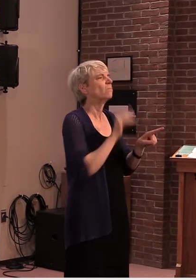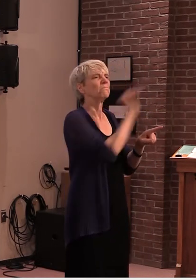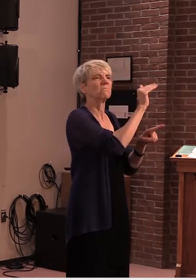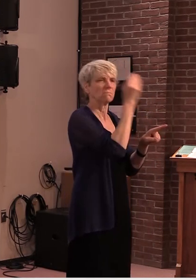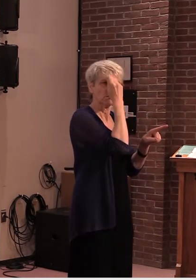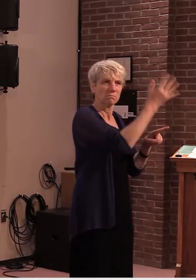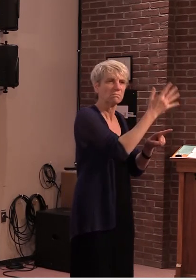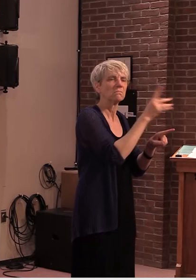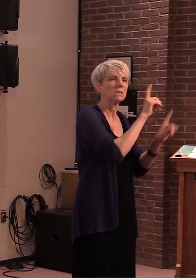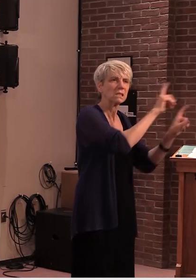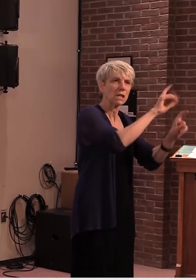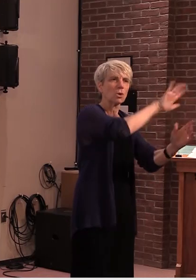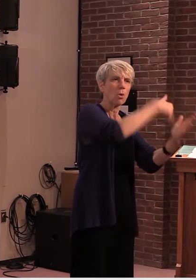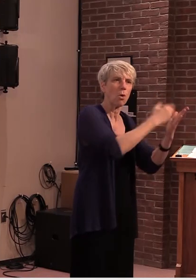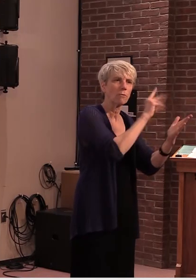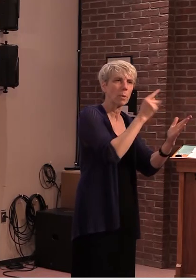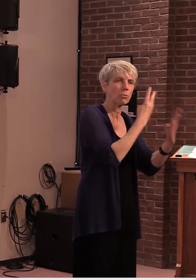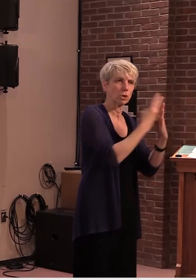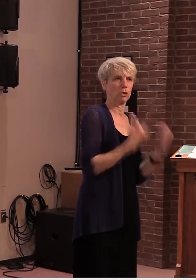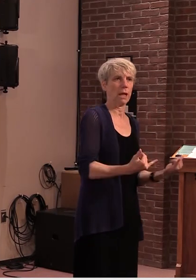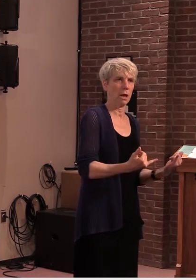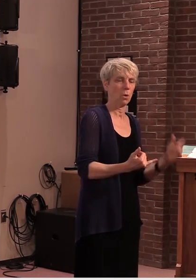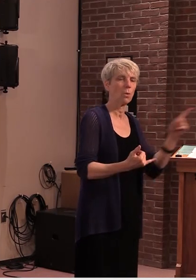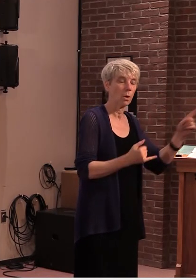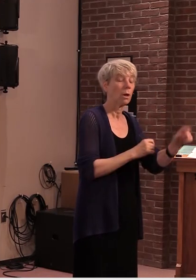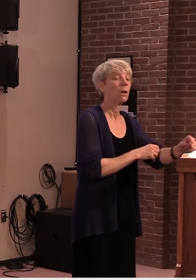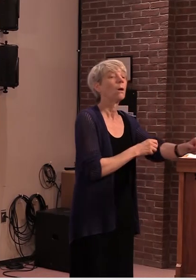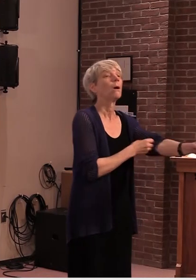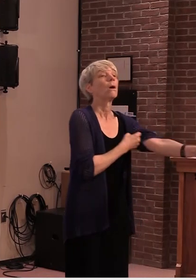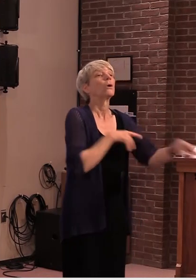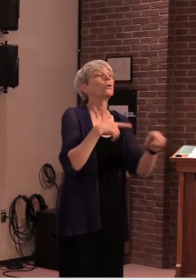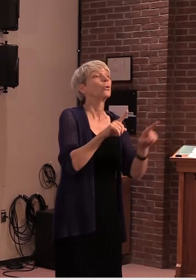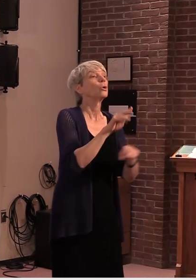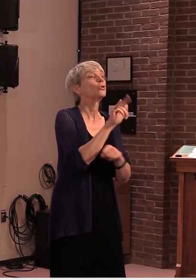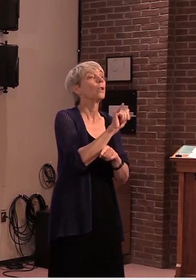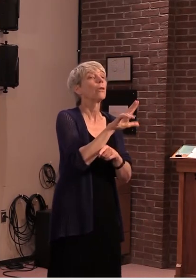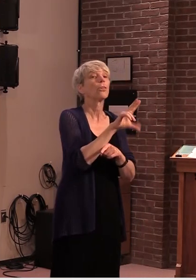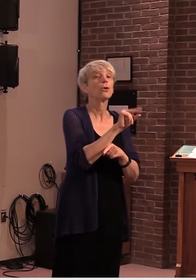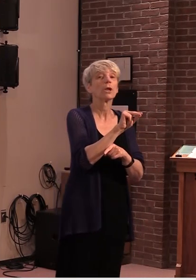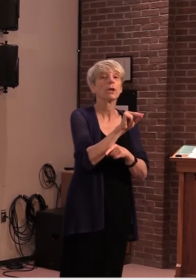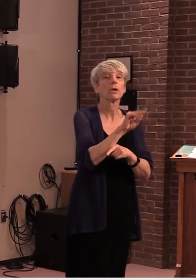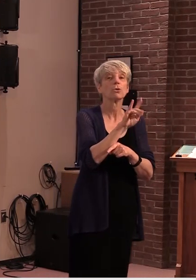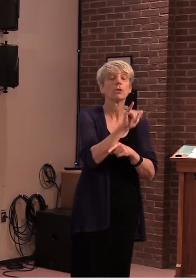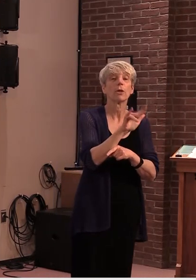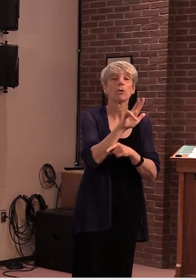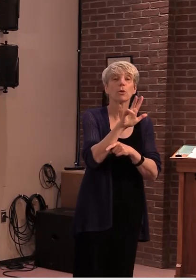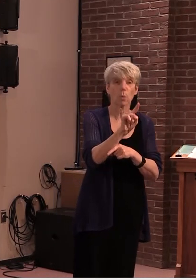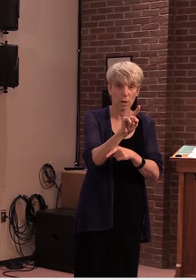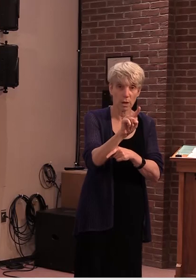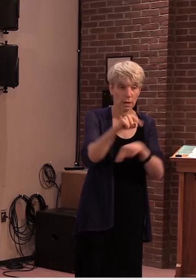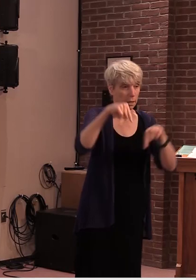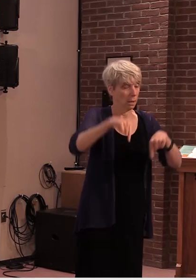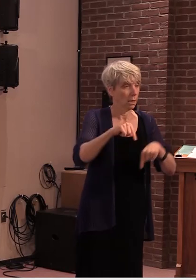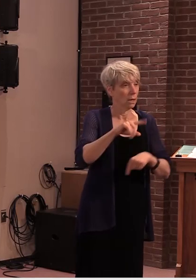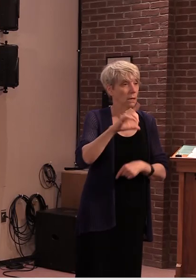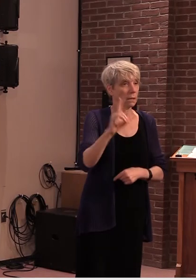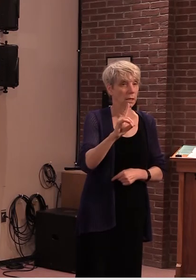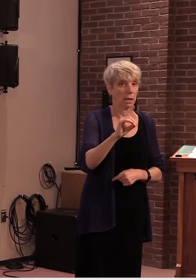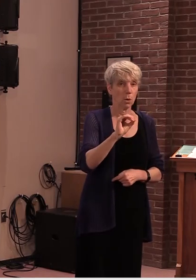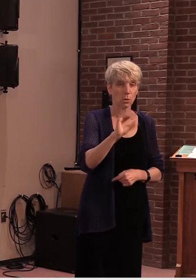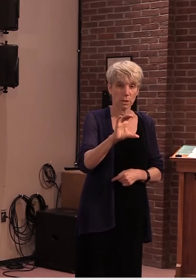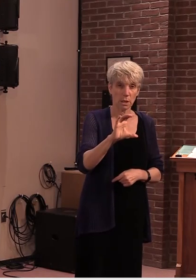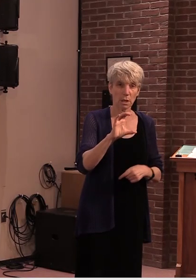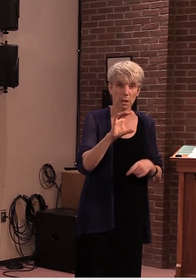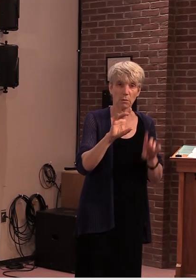the period of 7 30 to 7 31 it became apparent to the vermont department of correction staff who had